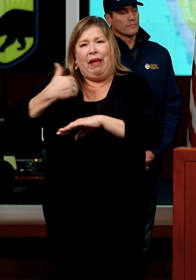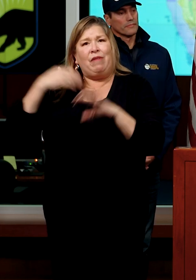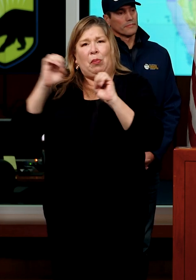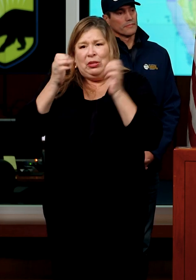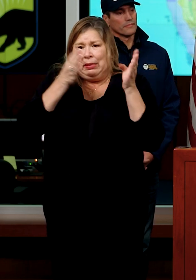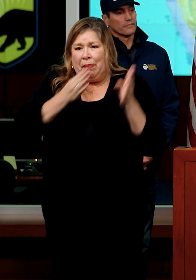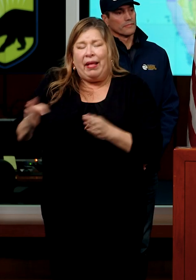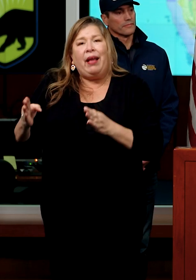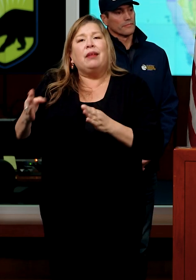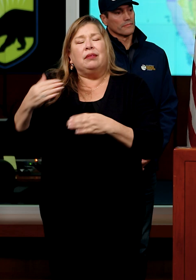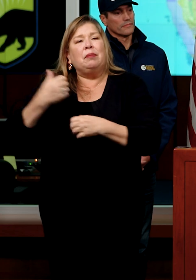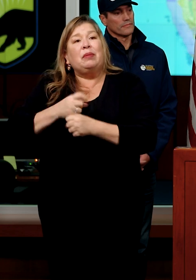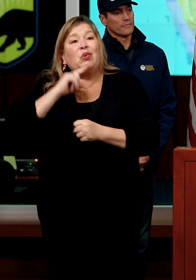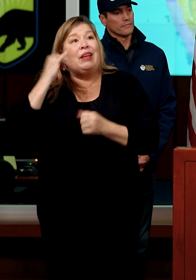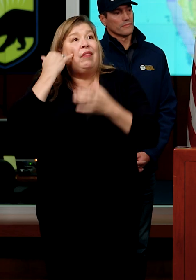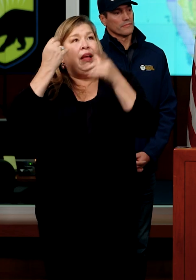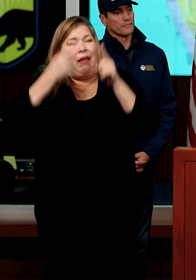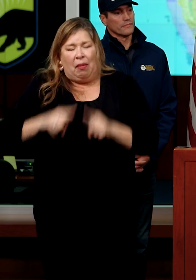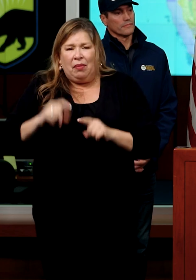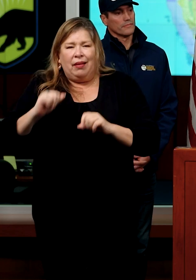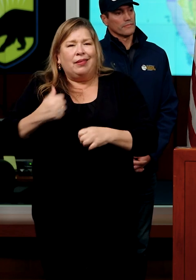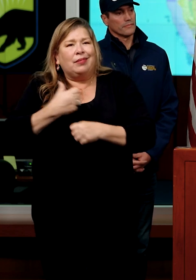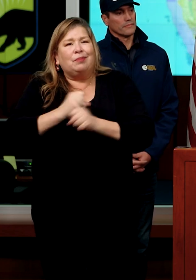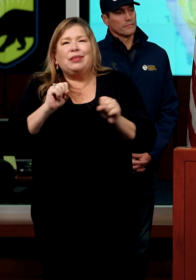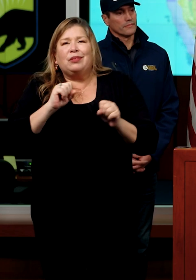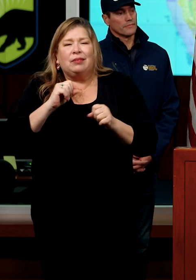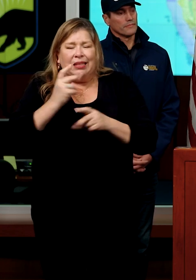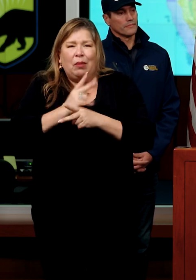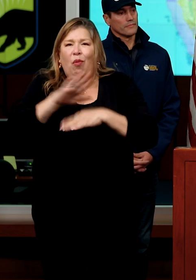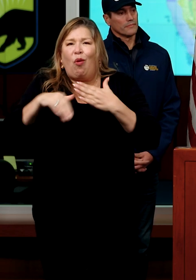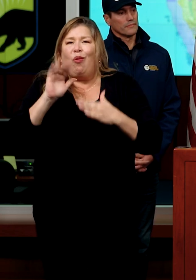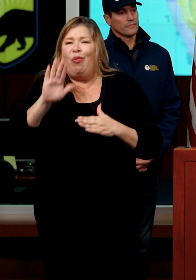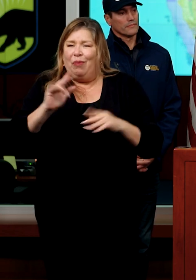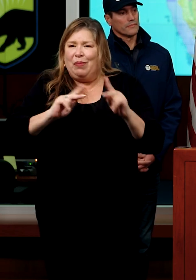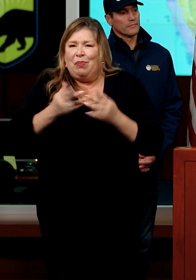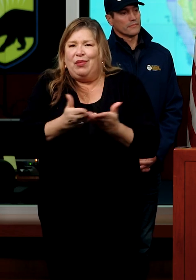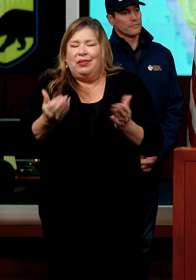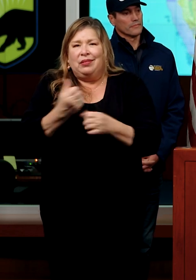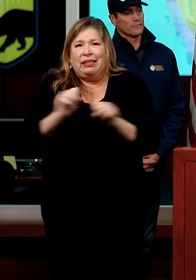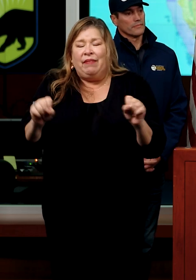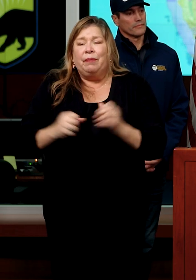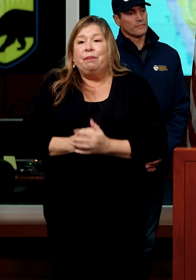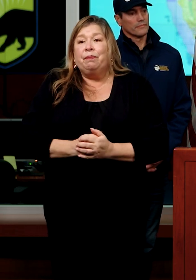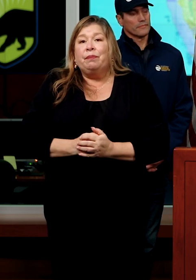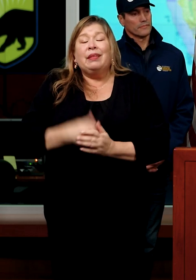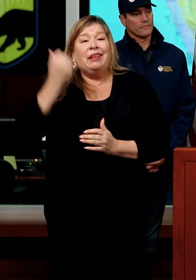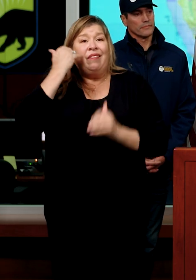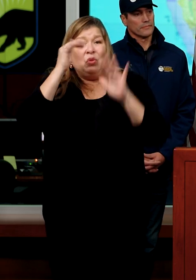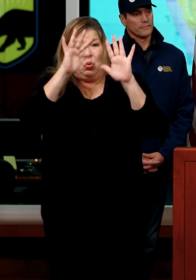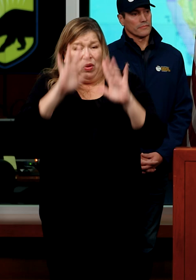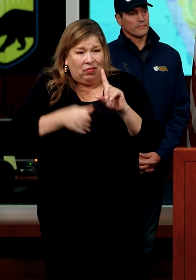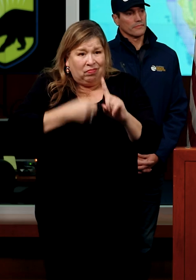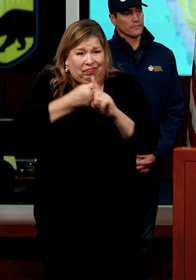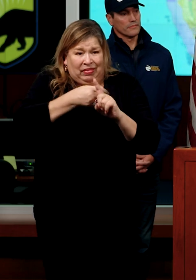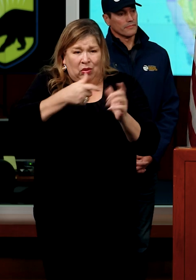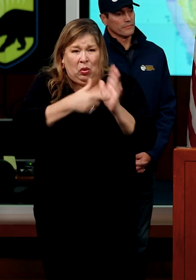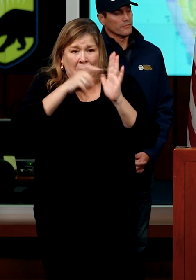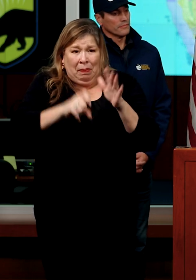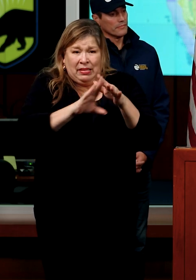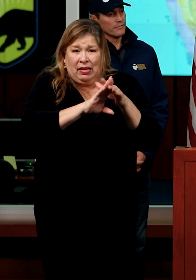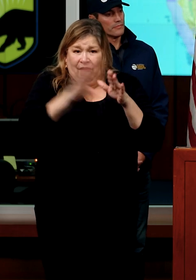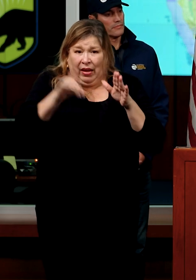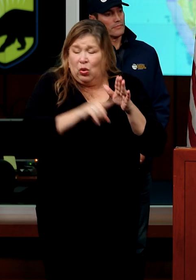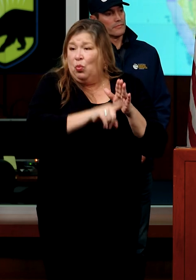the health and safety of residents in their care. Any facilities who have been evacuated as a result of the weather and have a new temporary